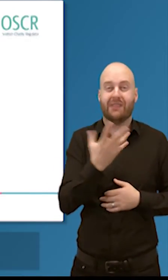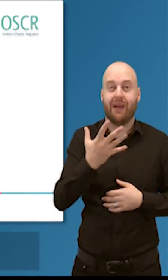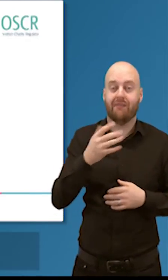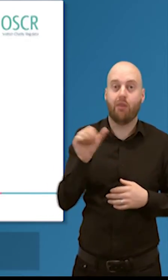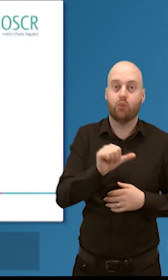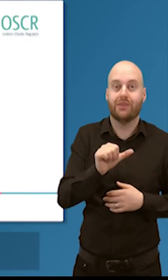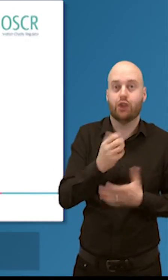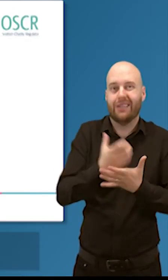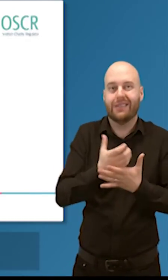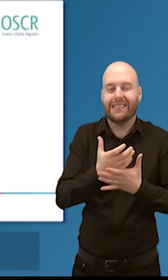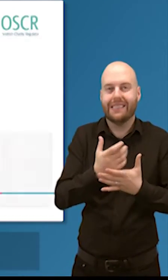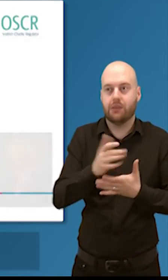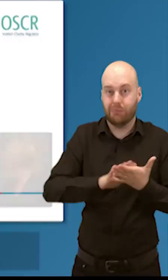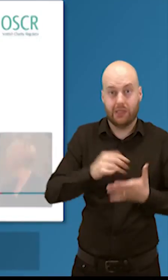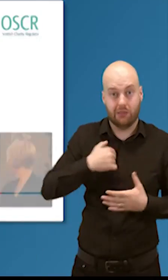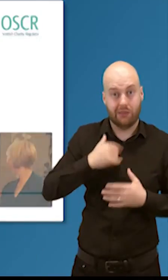that that bit deeper